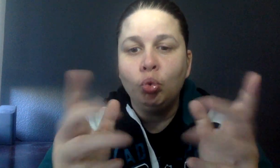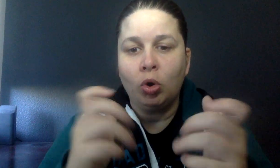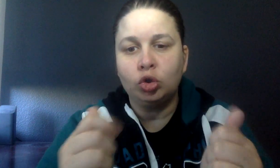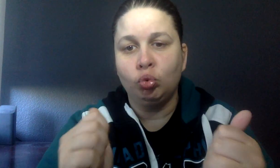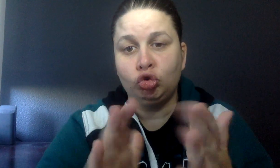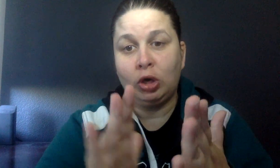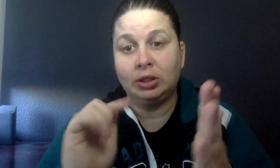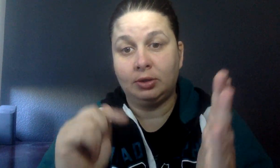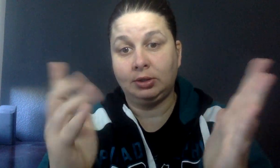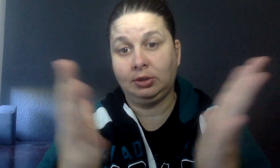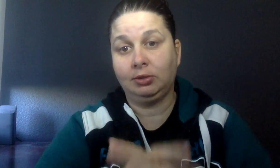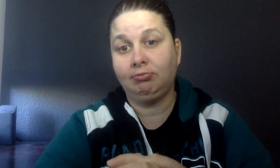want to address that?